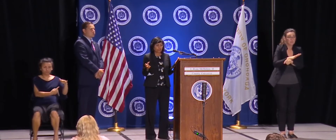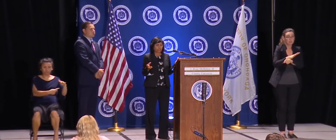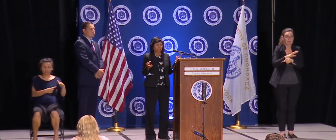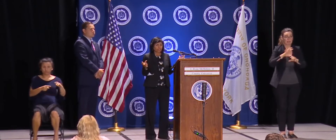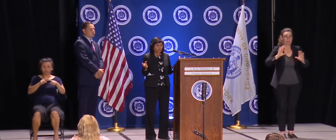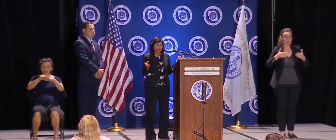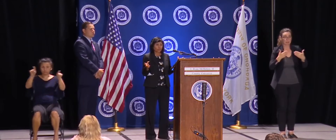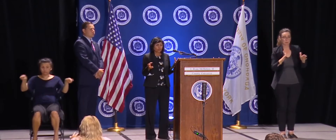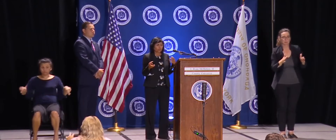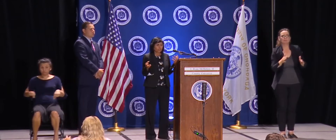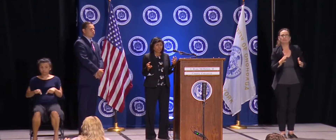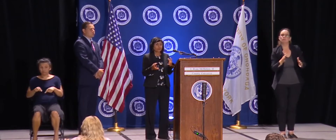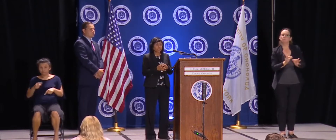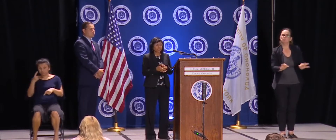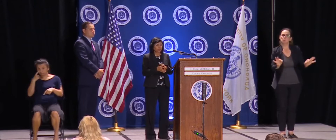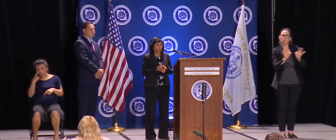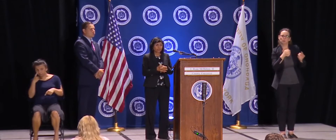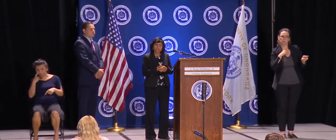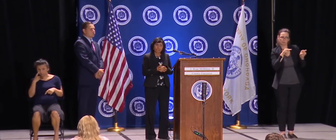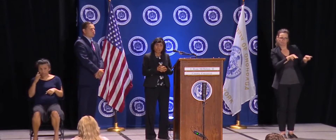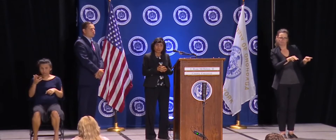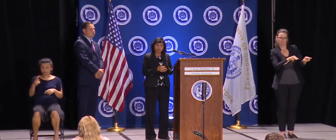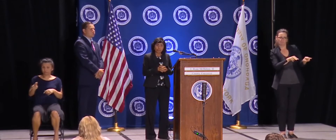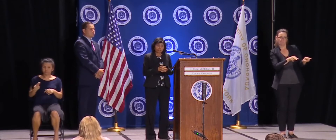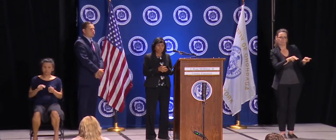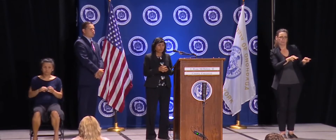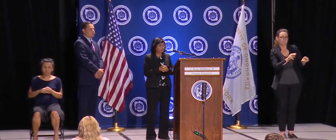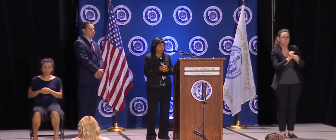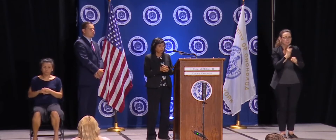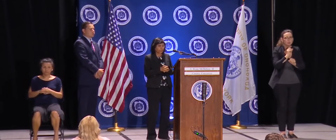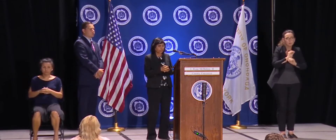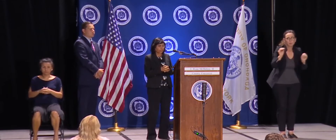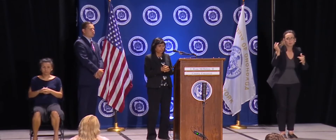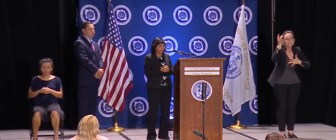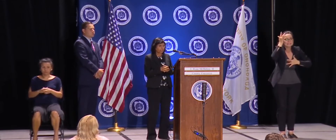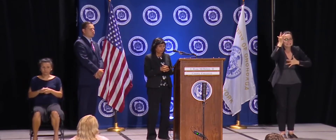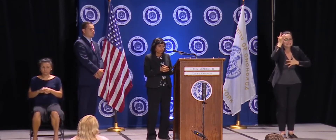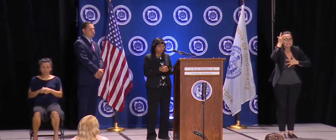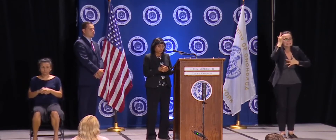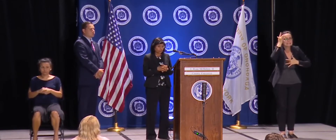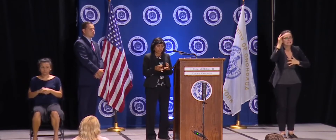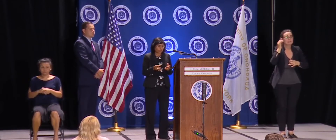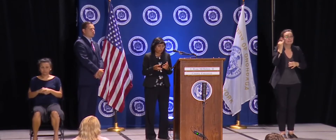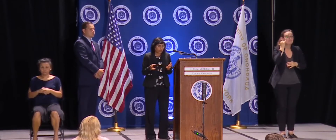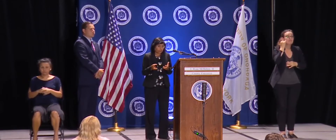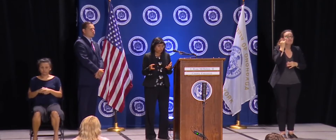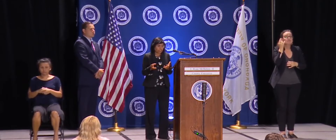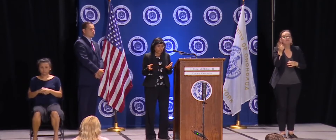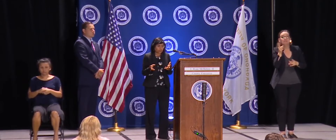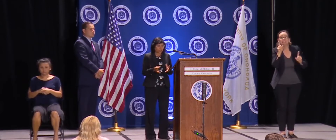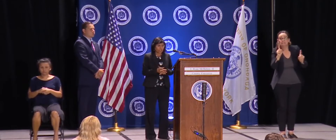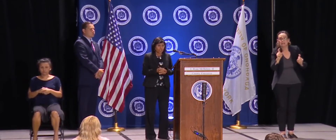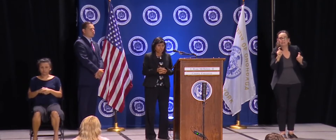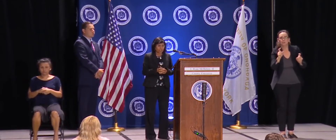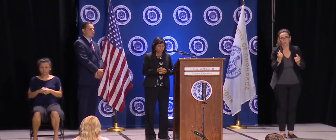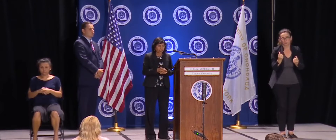happens to those, did anybody convert at that point, right, if people get tested. Not necessarily, everybody doesn't need to be, get tested.